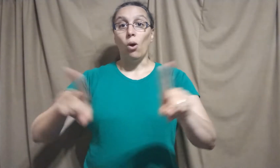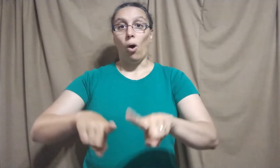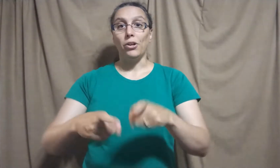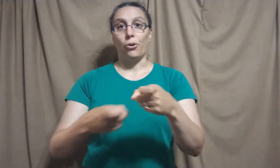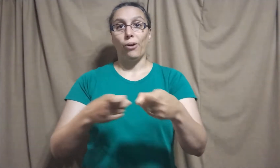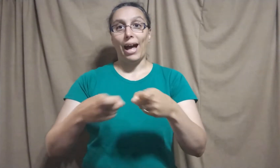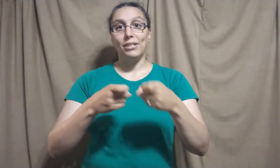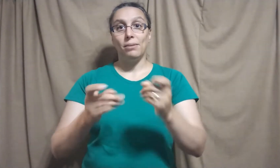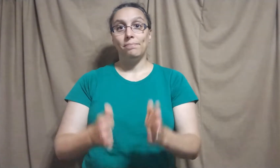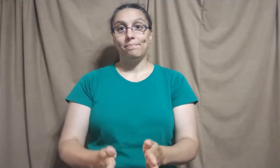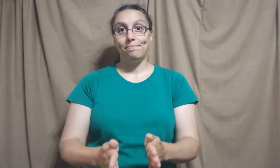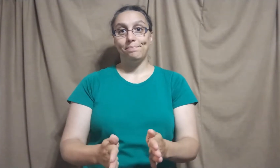autocrat.